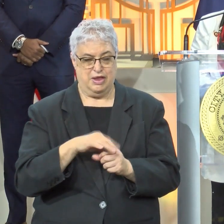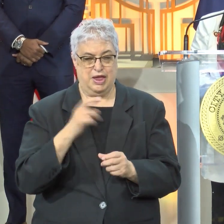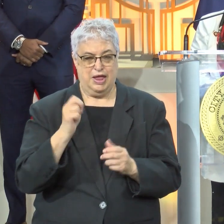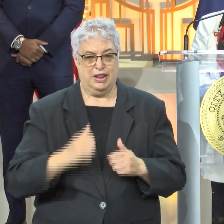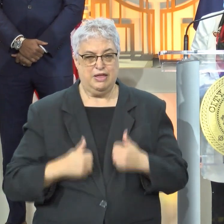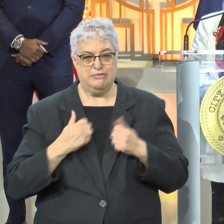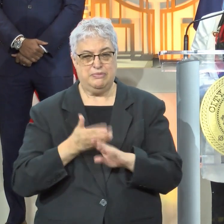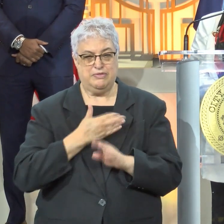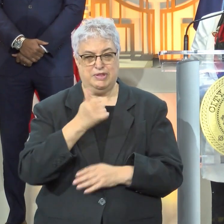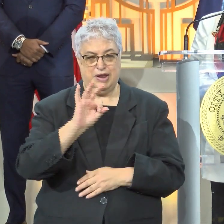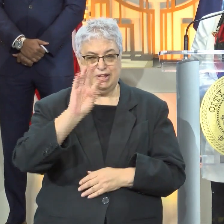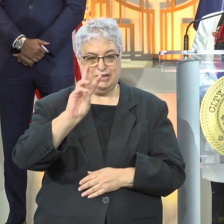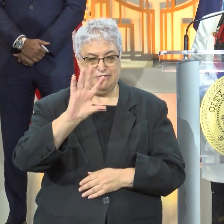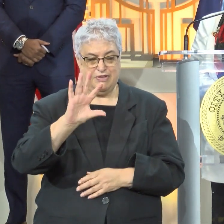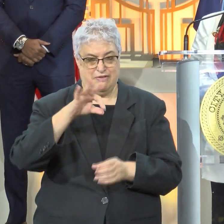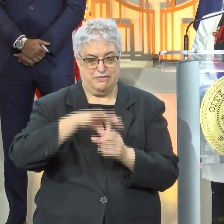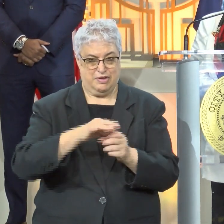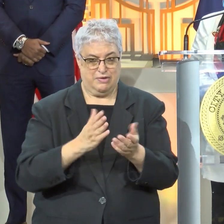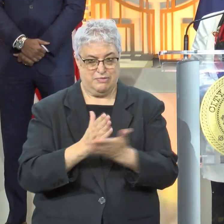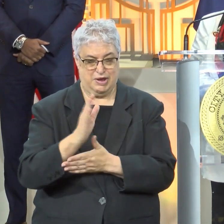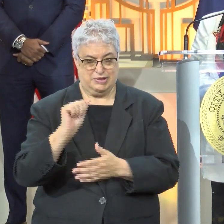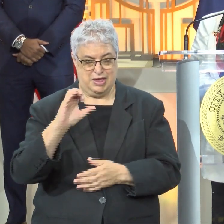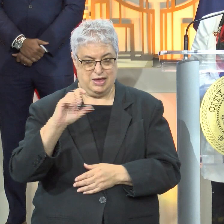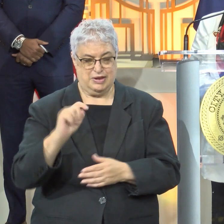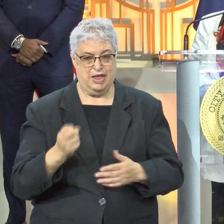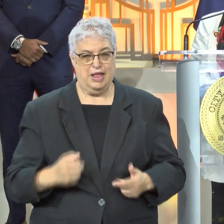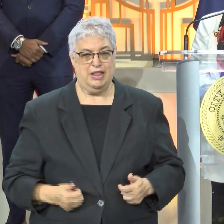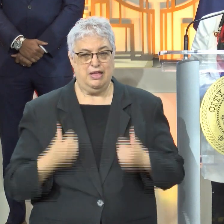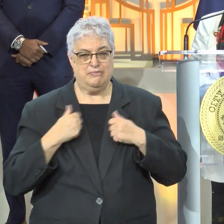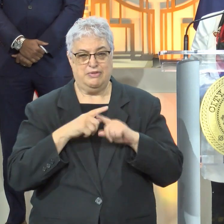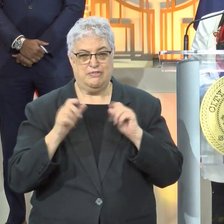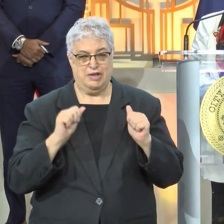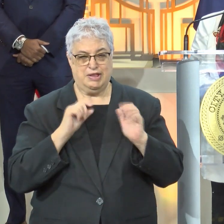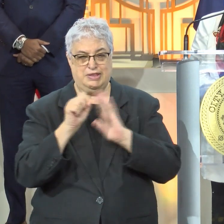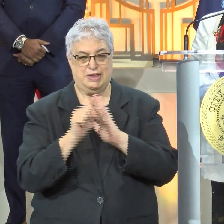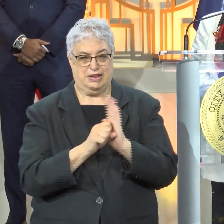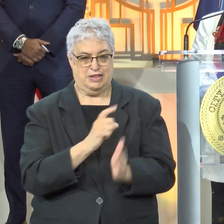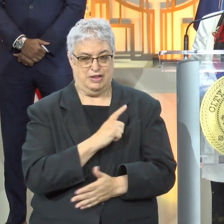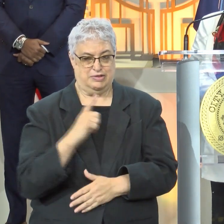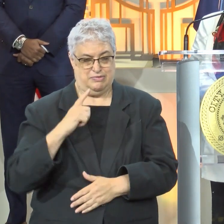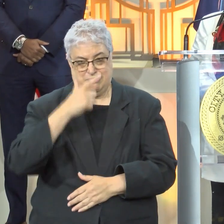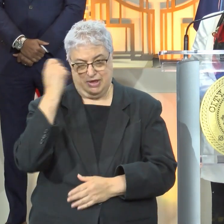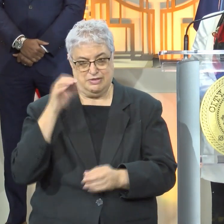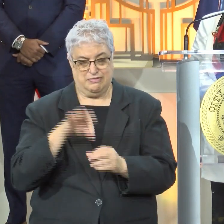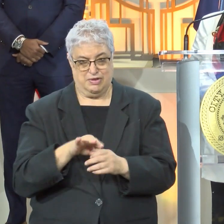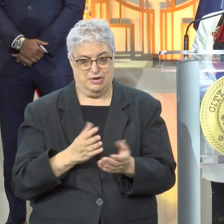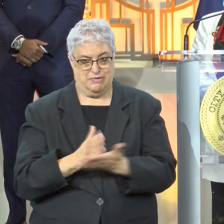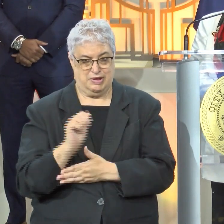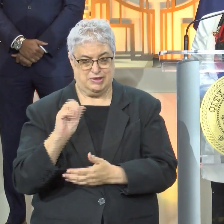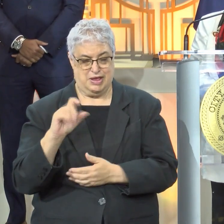before the 1965 Voting Rights Act. He lived before he could get to the state legislature because of the Voting Rights Act.